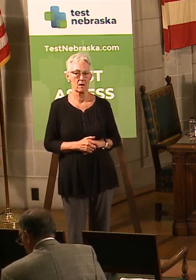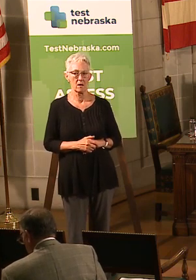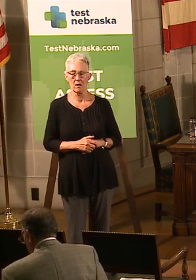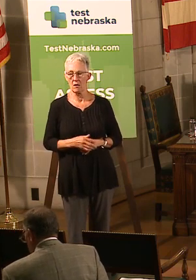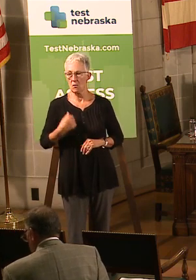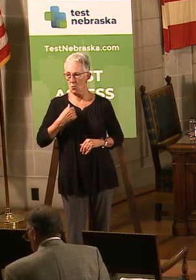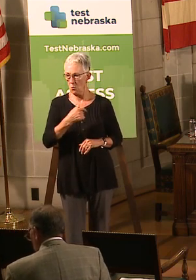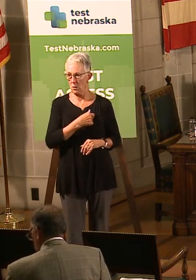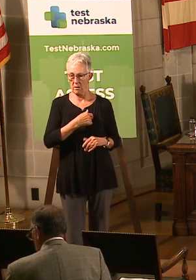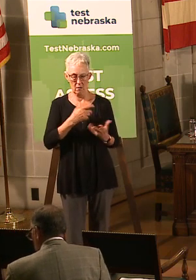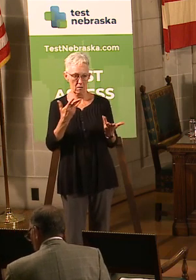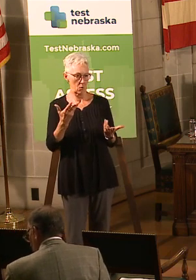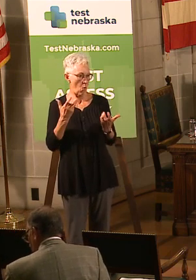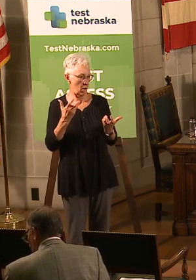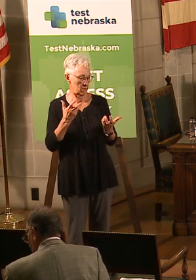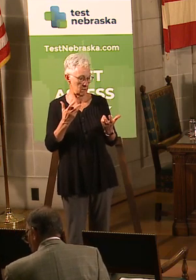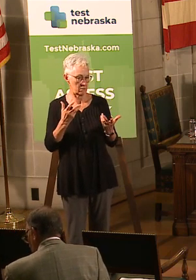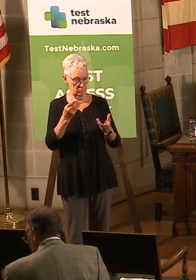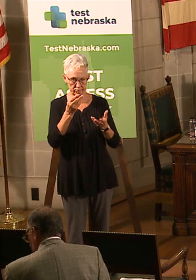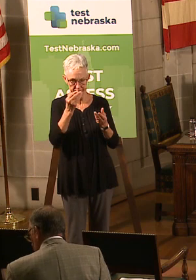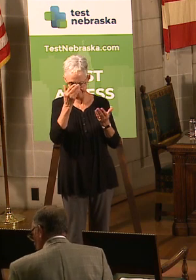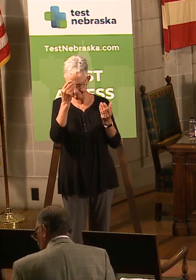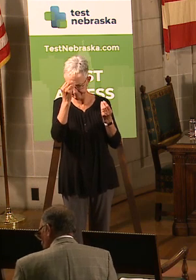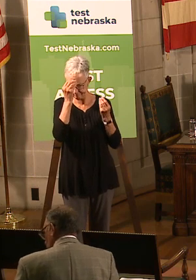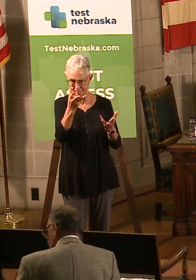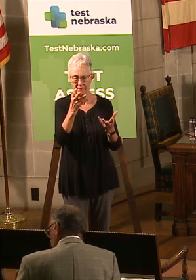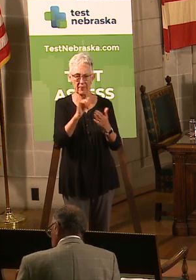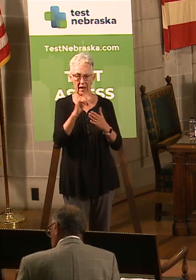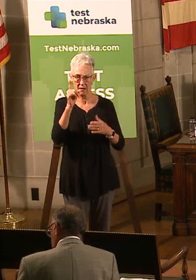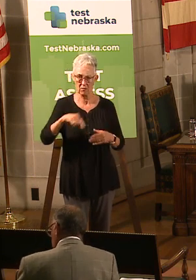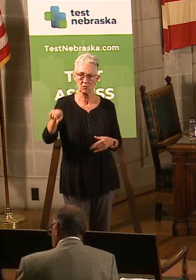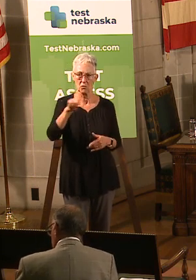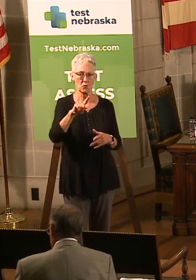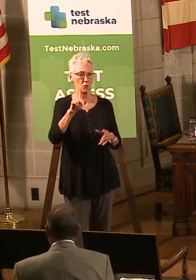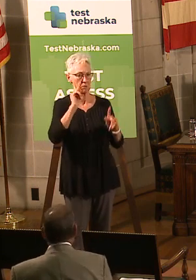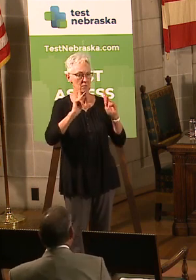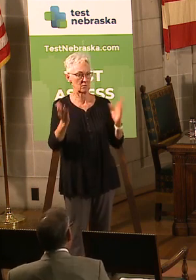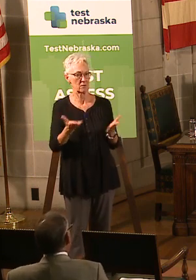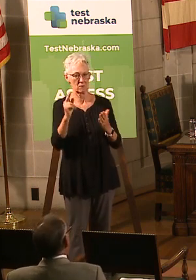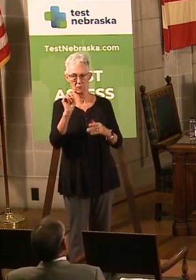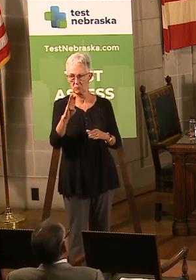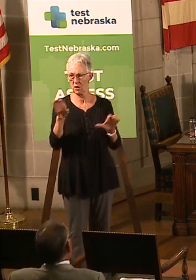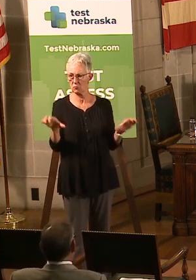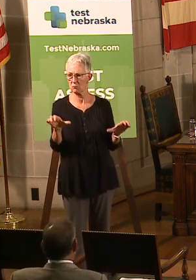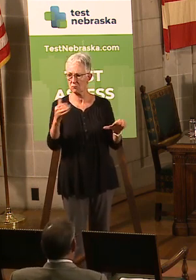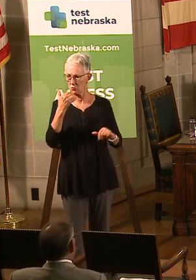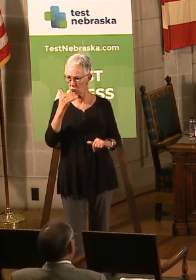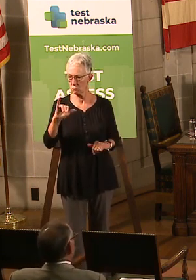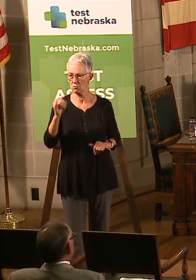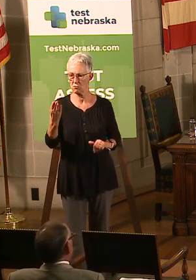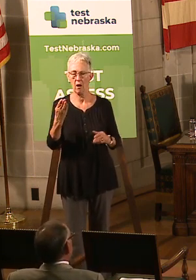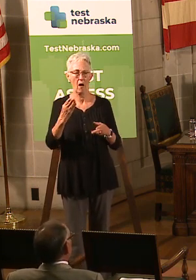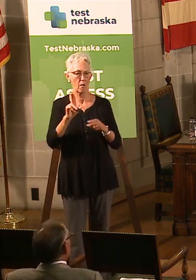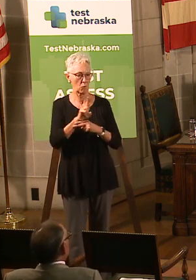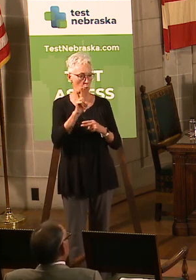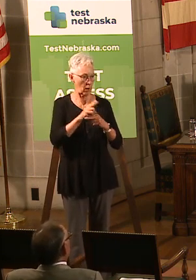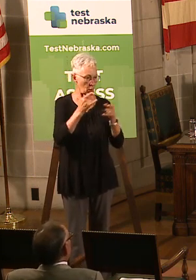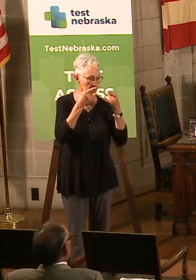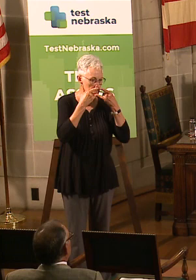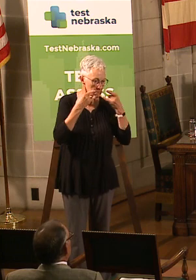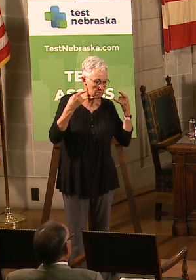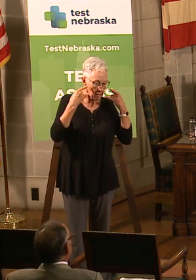sacrifices you all have made, the social distancing, the keeping the six foot of distance, you know, wearing a mask when you go to the grocery store,